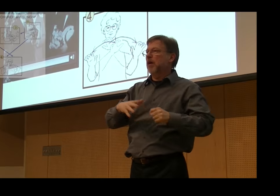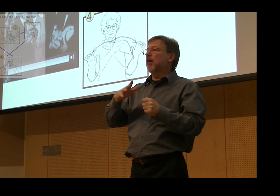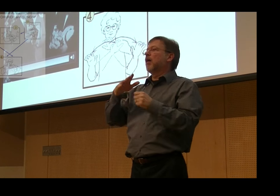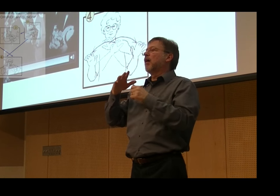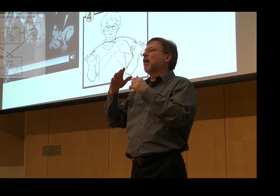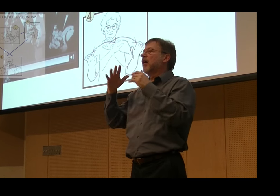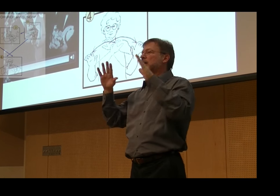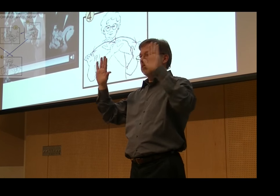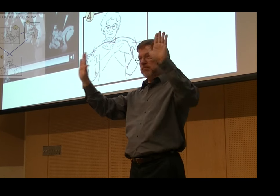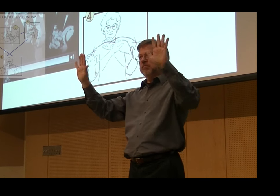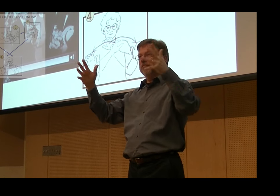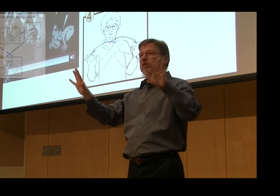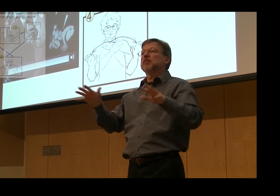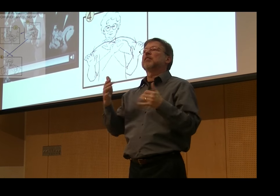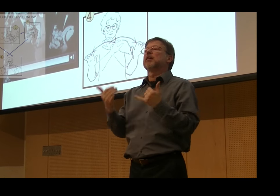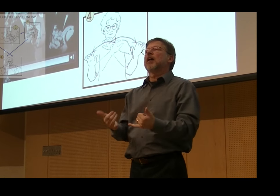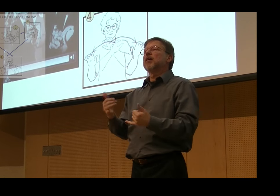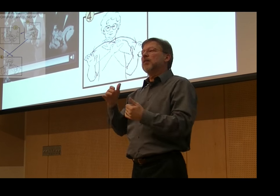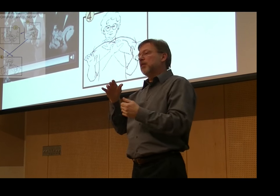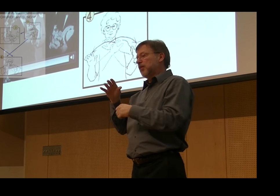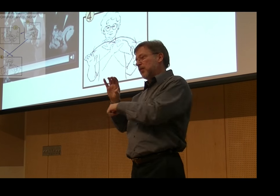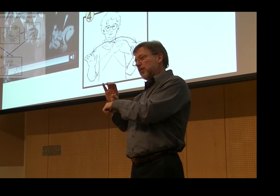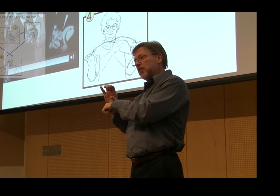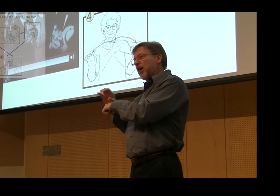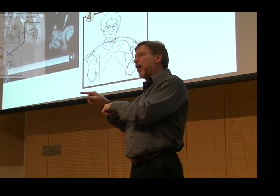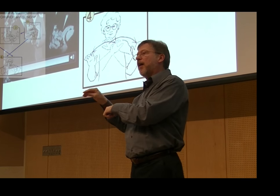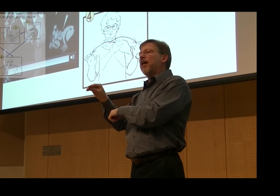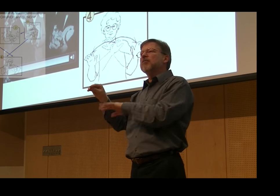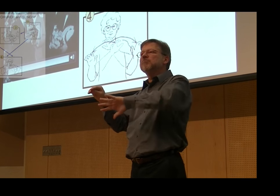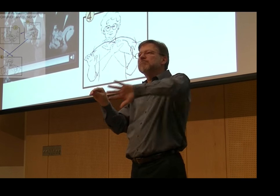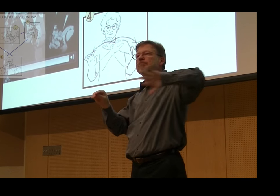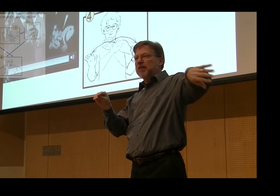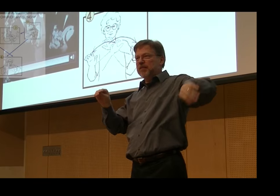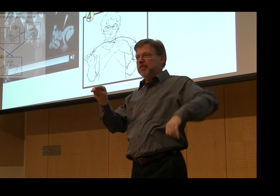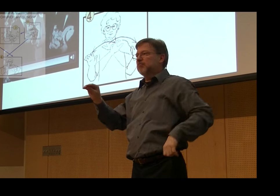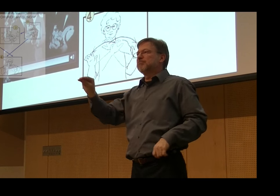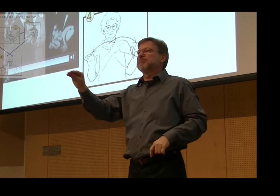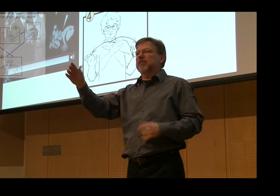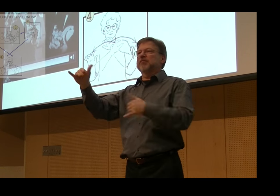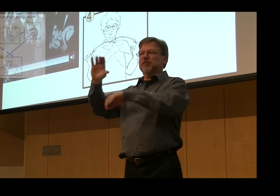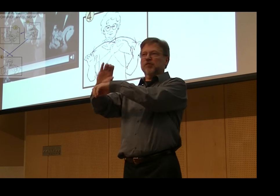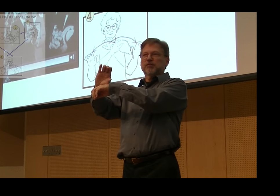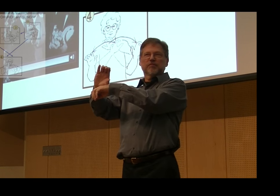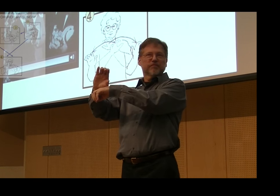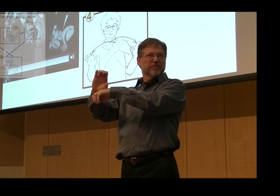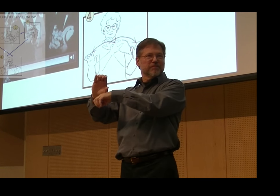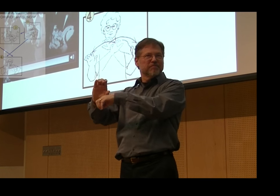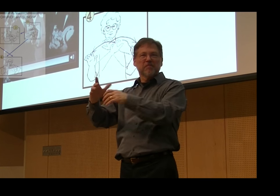Our form Sunday today is much more reduced. So we've actually eliminated the house or the church sign,